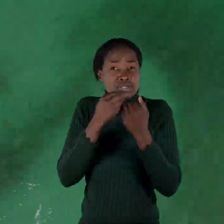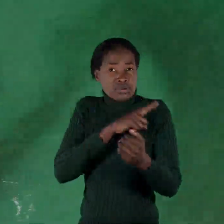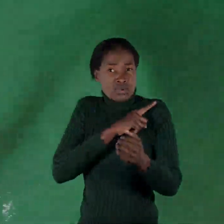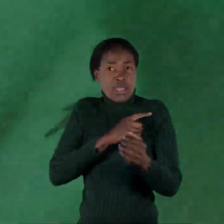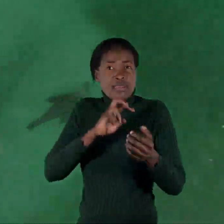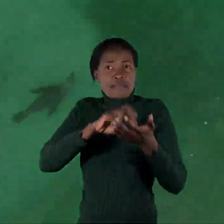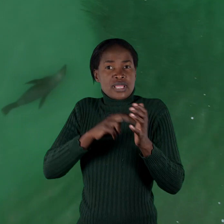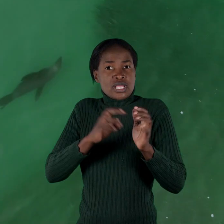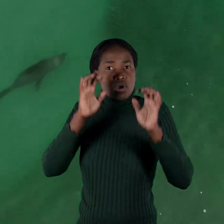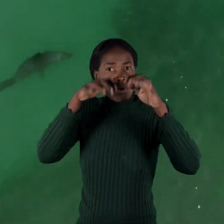Animals like sharks.